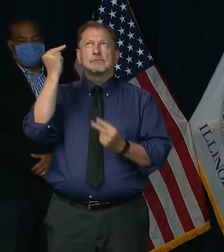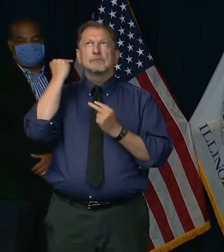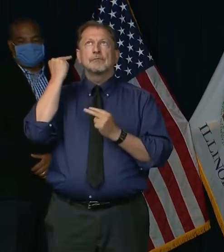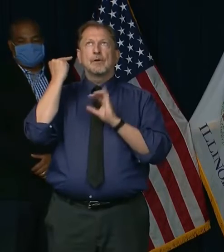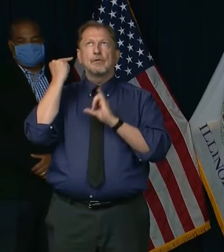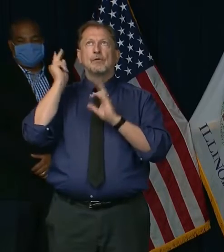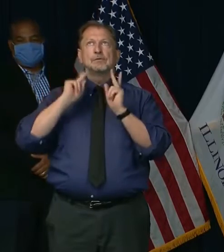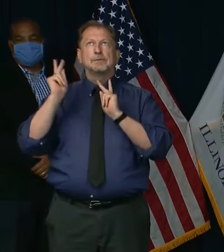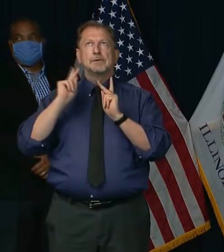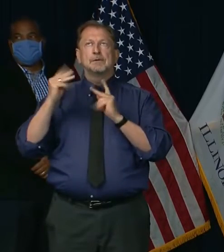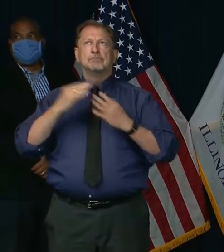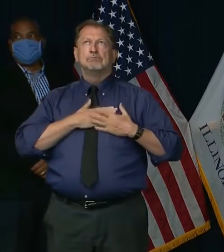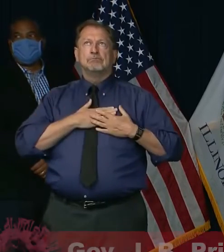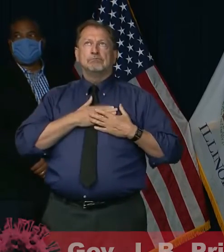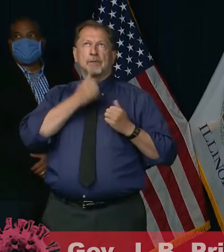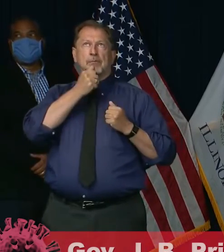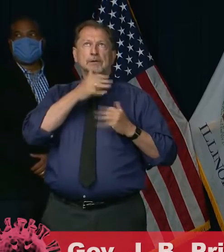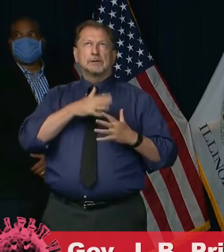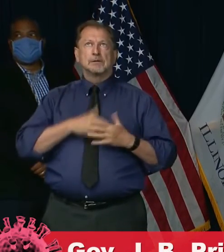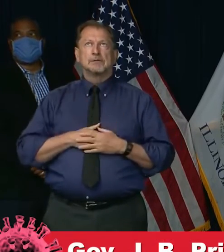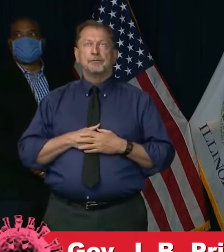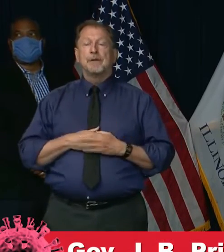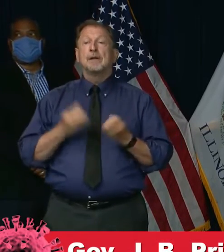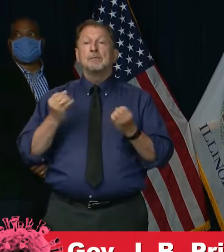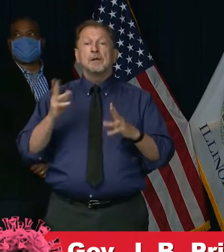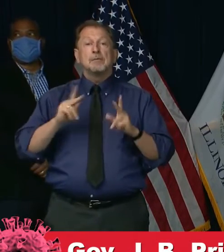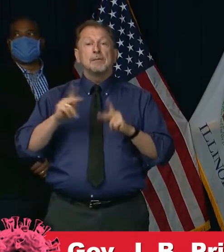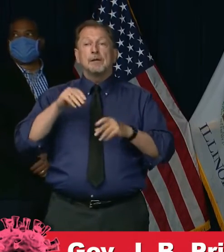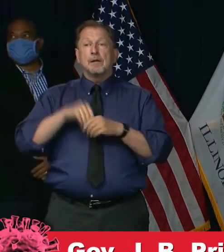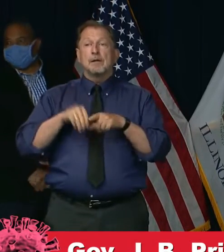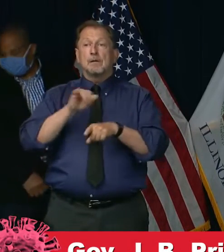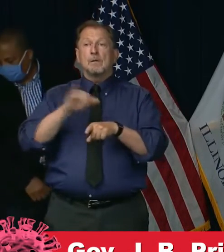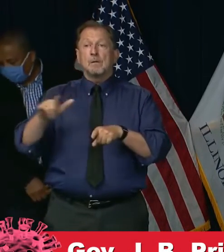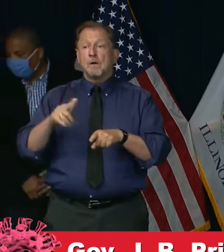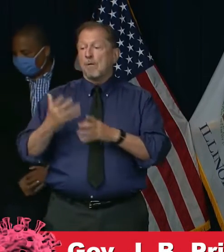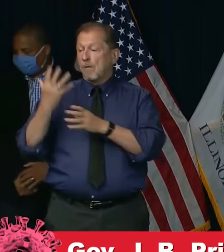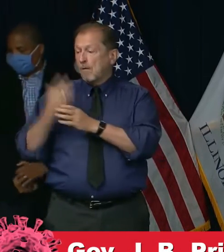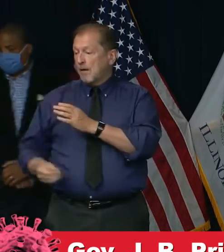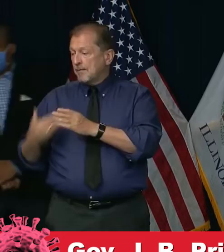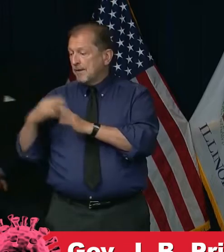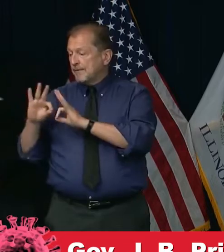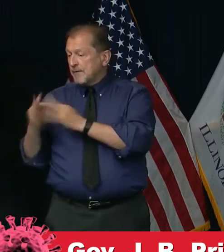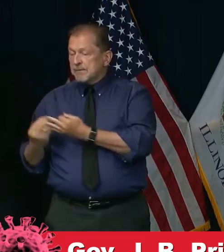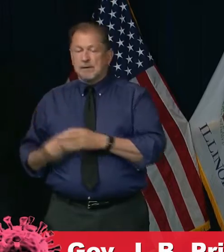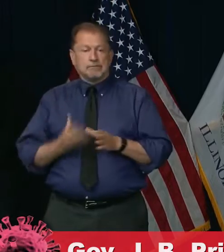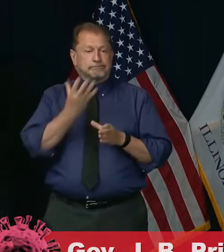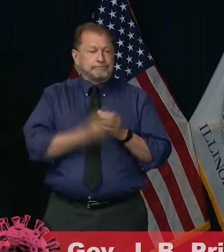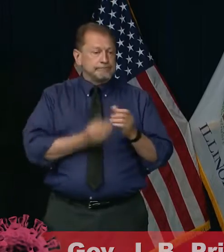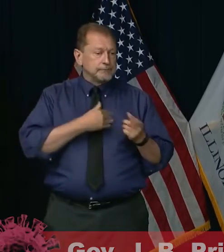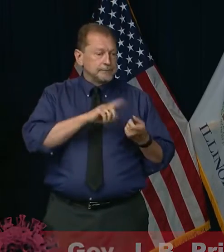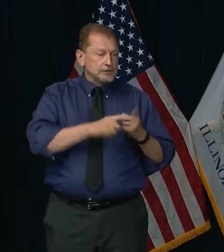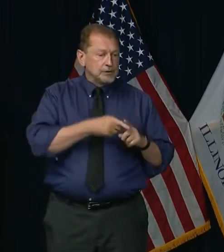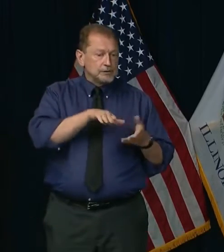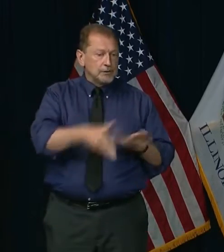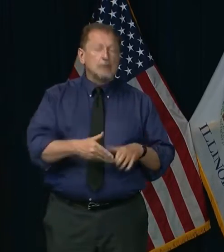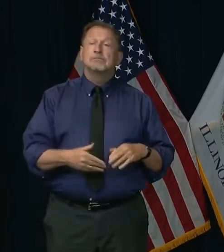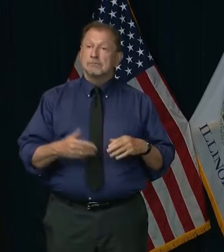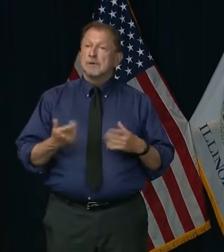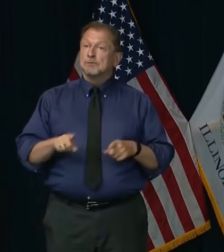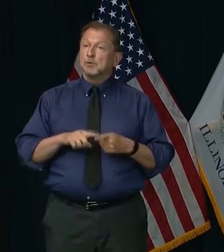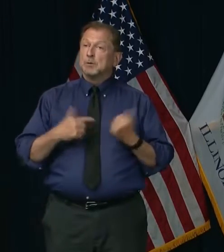Many of our residents have lost someone that they love, a family member or a friend to this virus. I know I have.